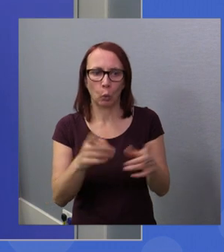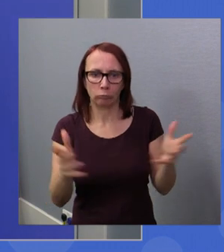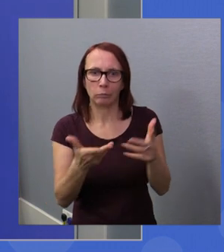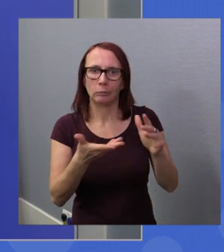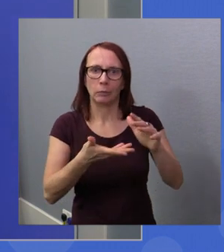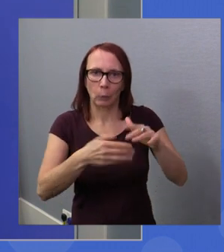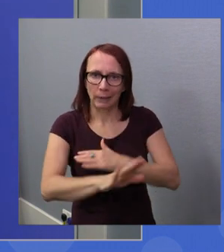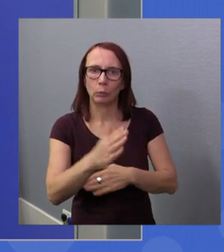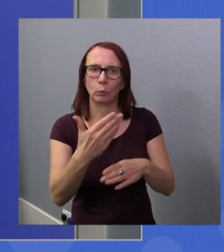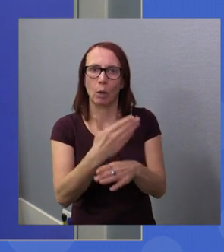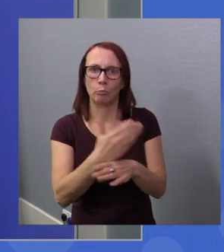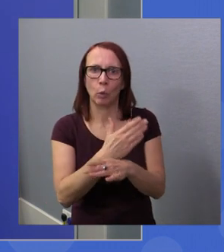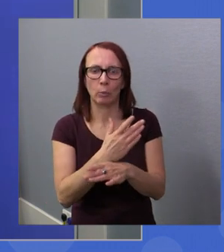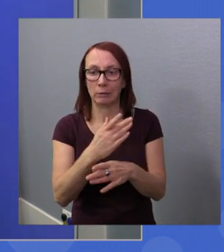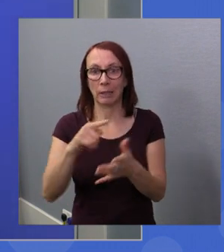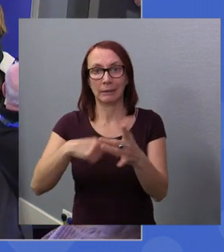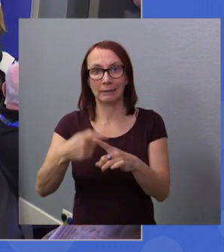increase income and tax revenue.